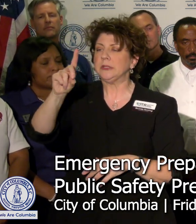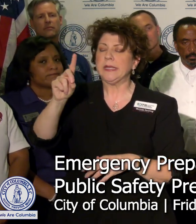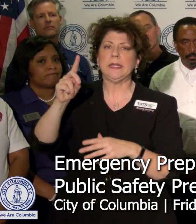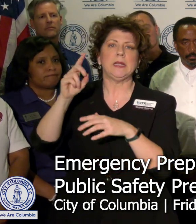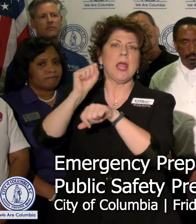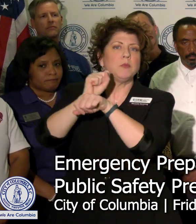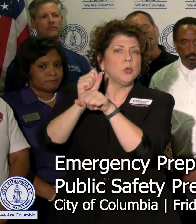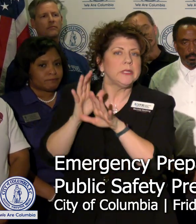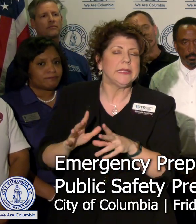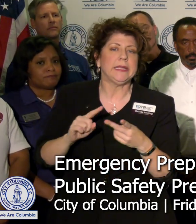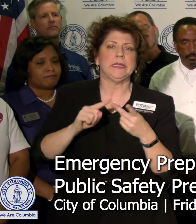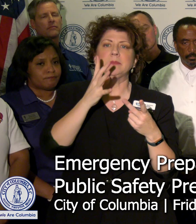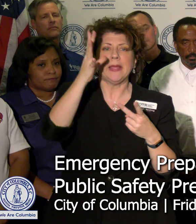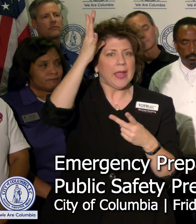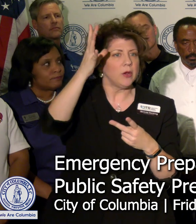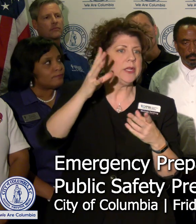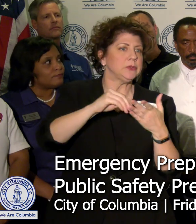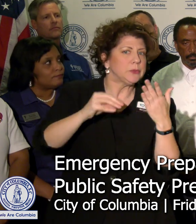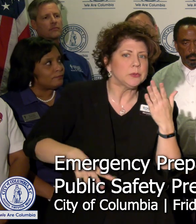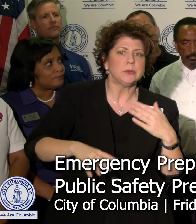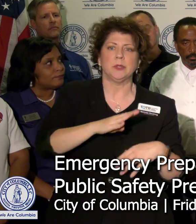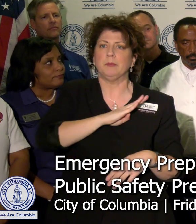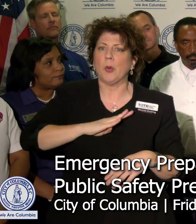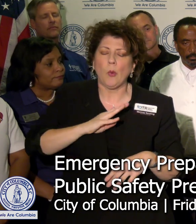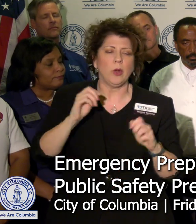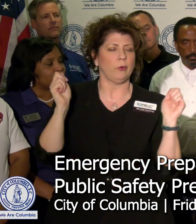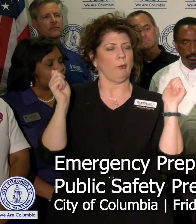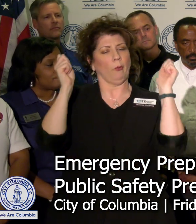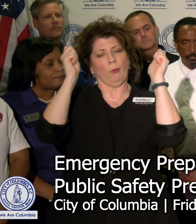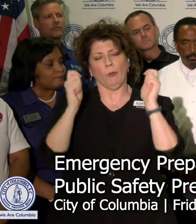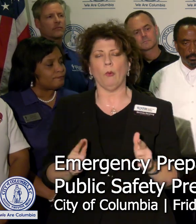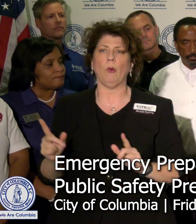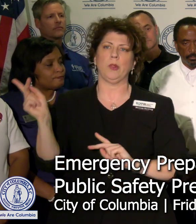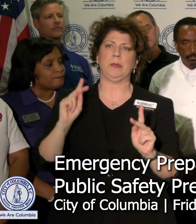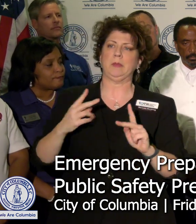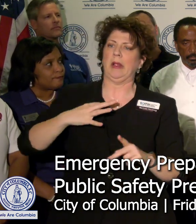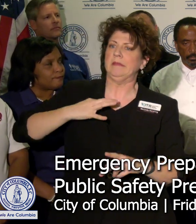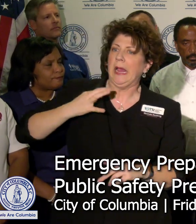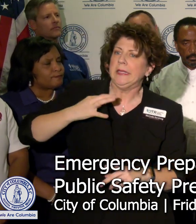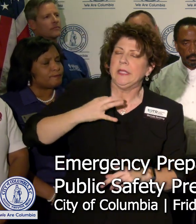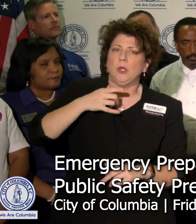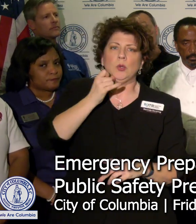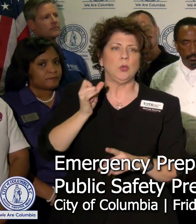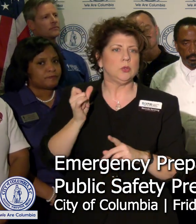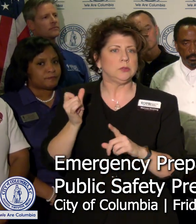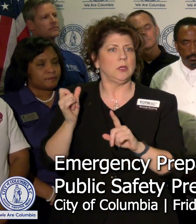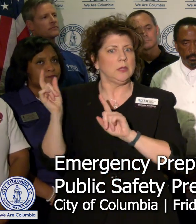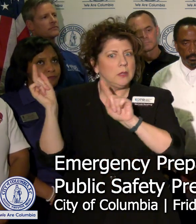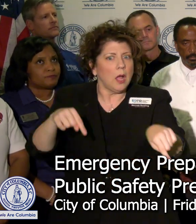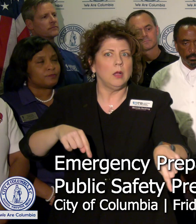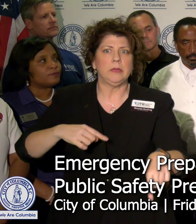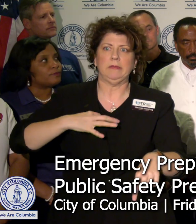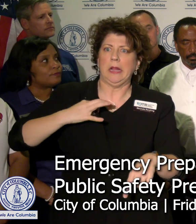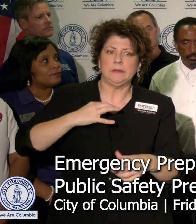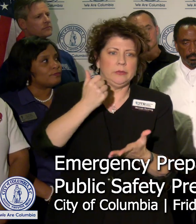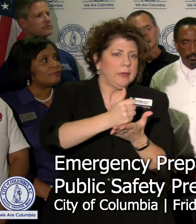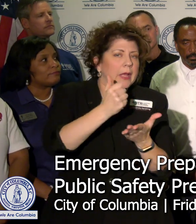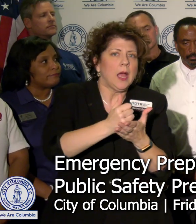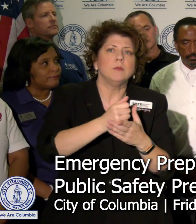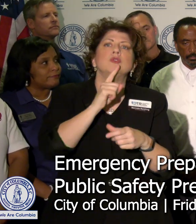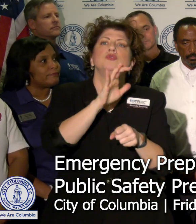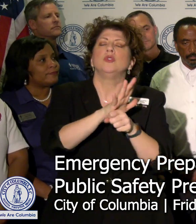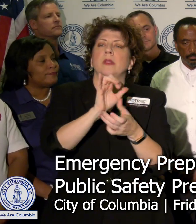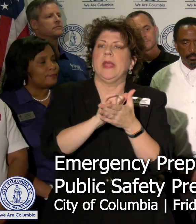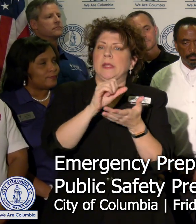our parents, our students, our board members and all those individuals, administrators who volunteered their time and services to come out to ensure that our